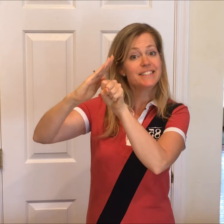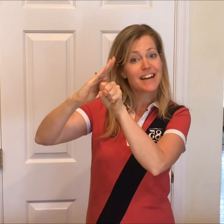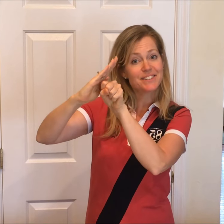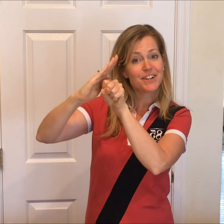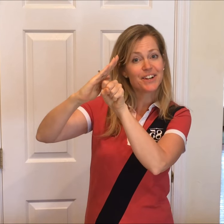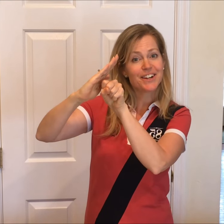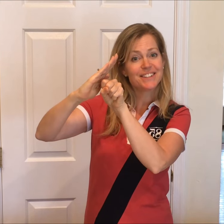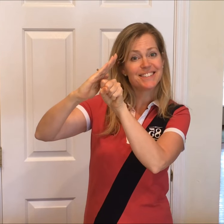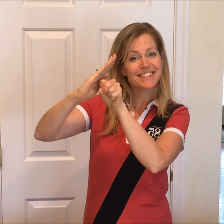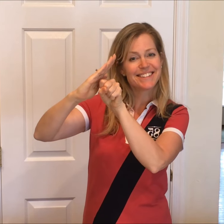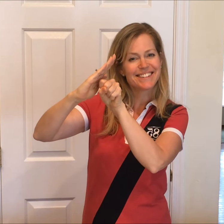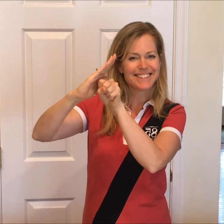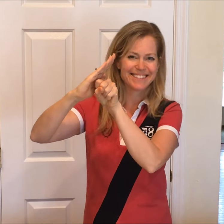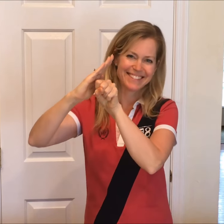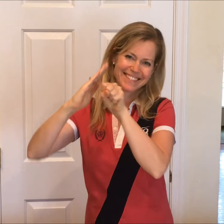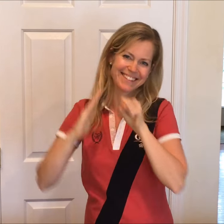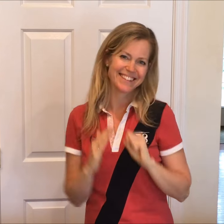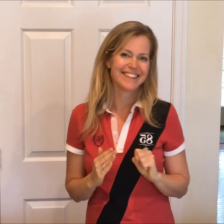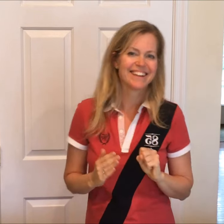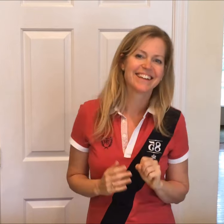Desert. Airplane Desert Airplane Desert